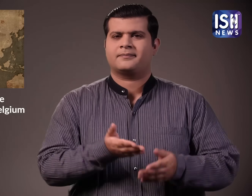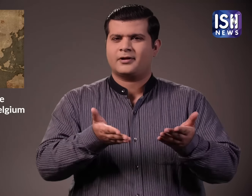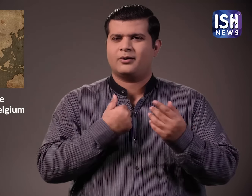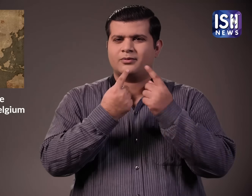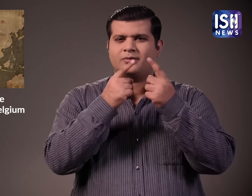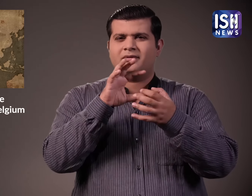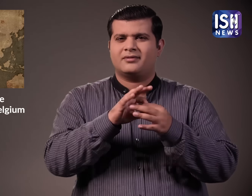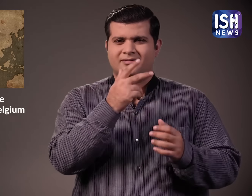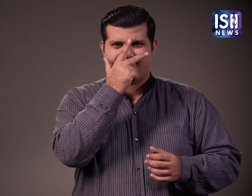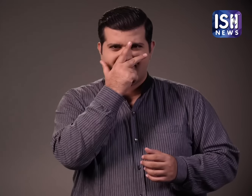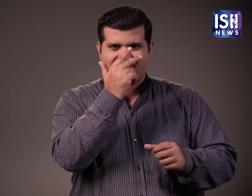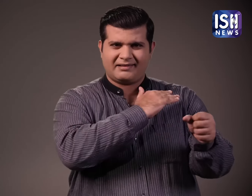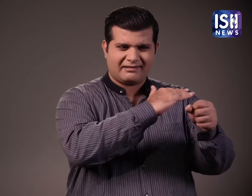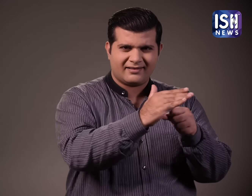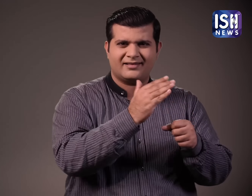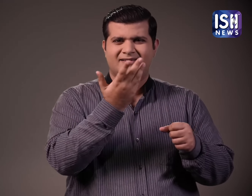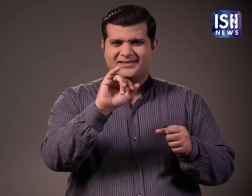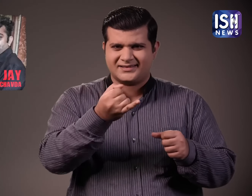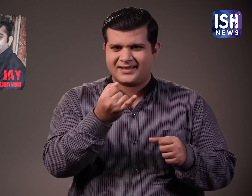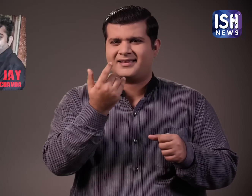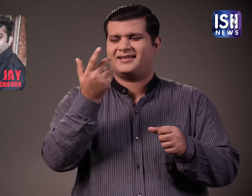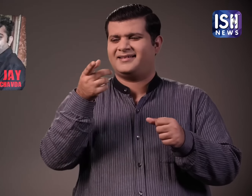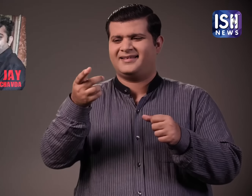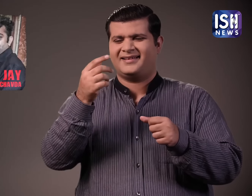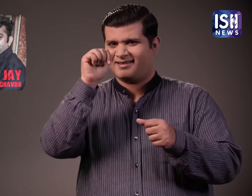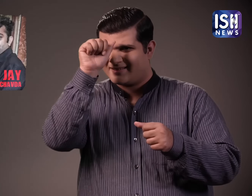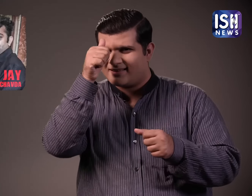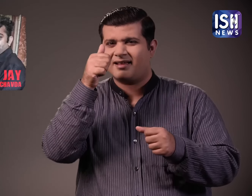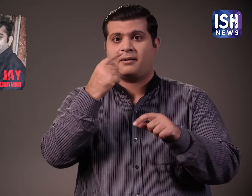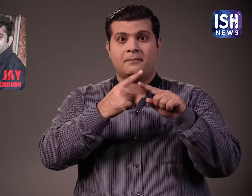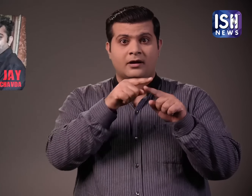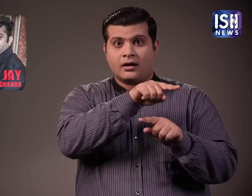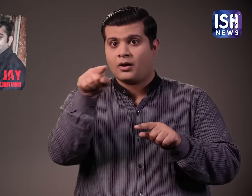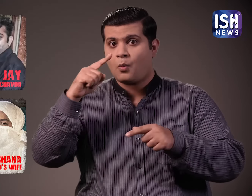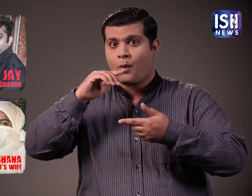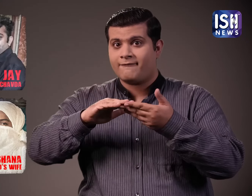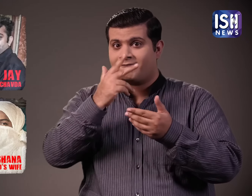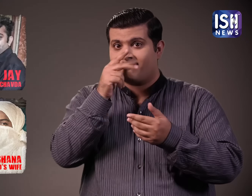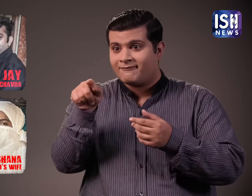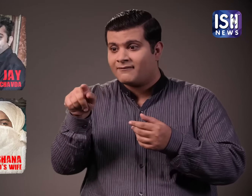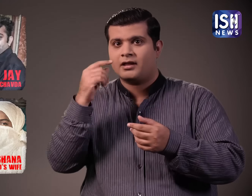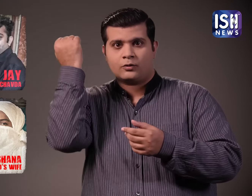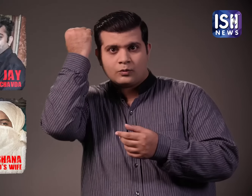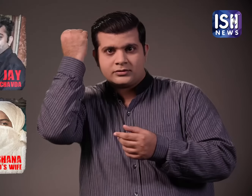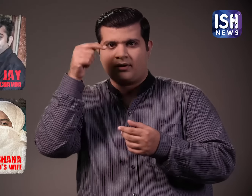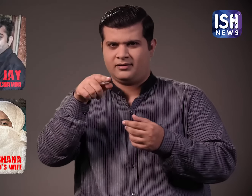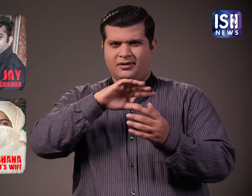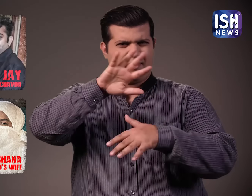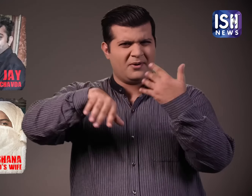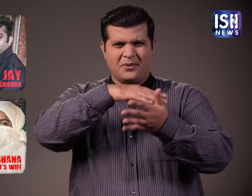In today's news, we are going to talk about how Arshad Ali Sheik was murdered by Jai Chavada Shivjit Singh and Arshad's wife Rukhsana.